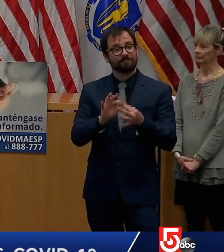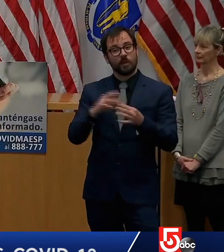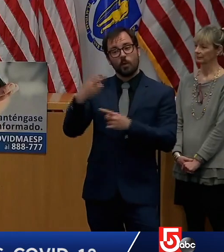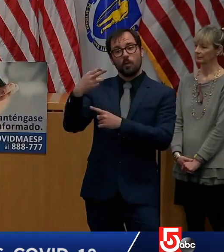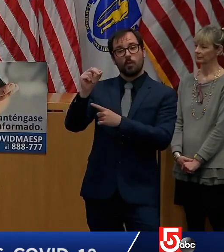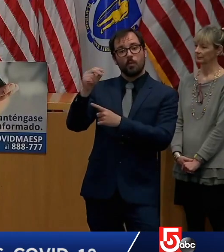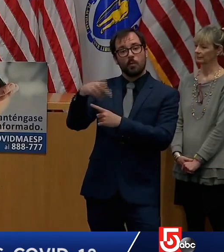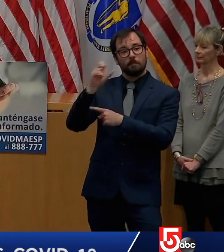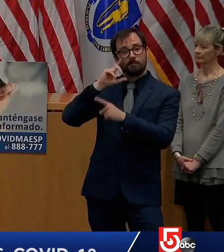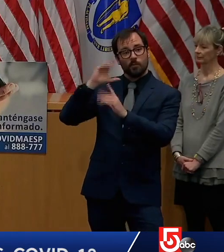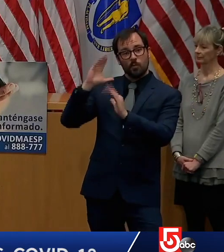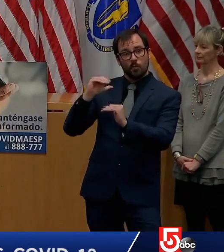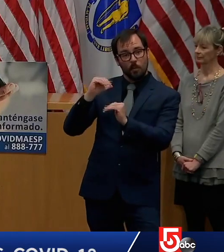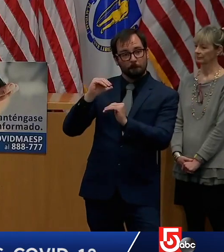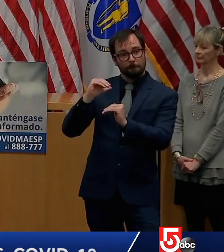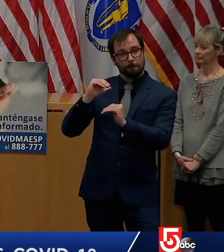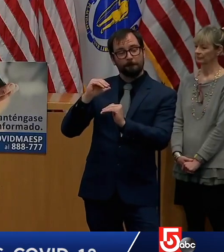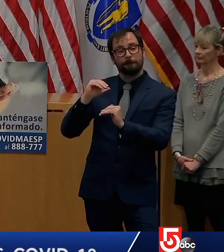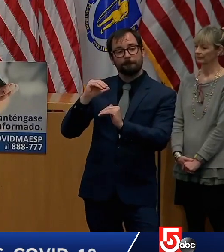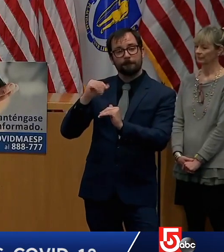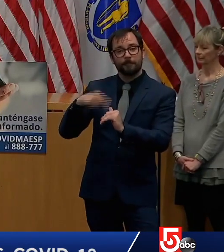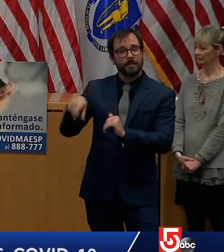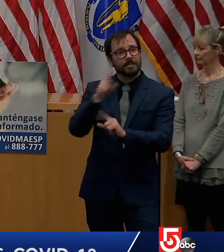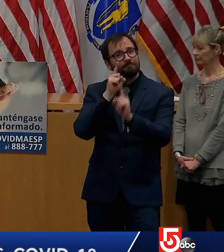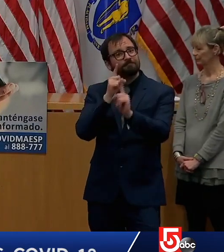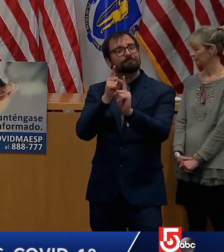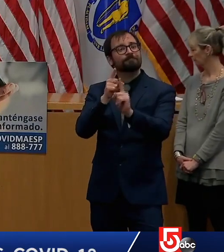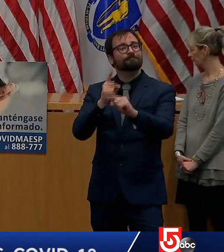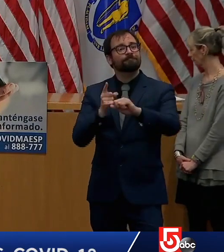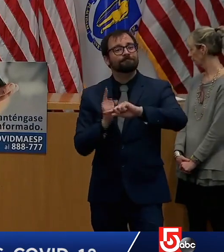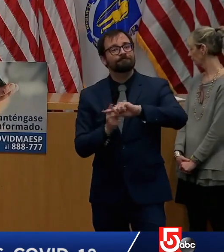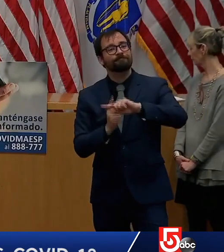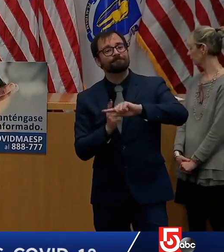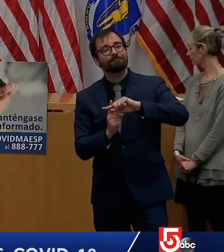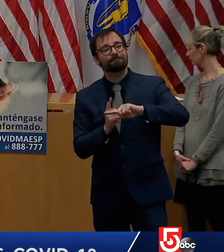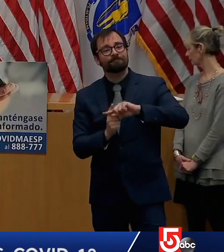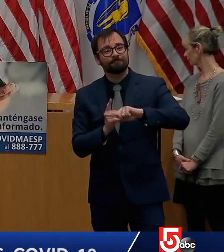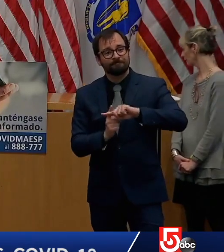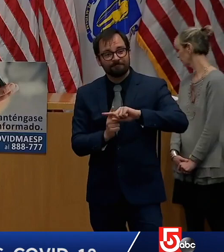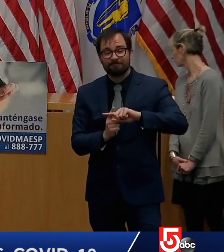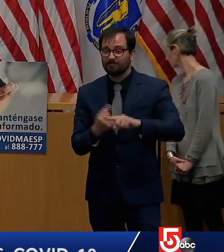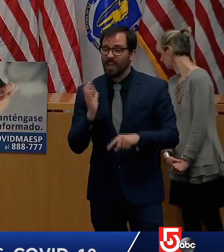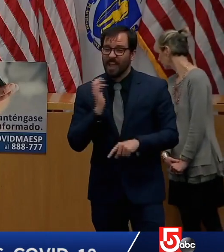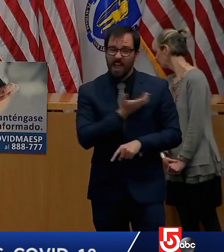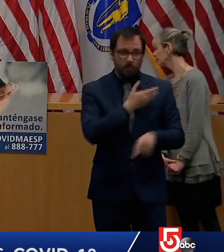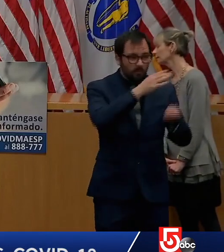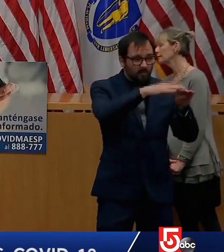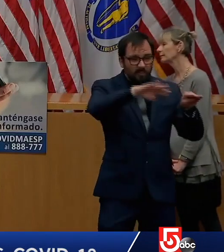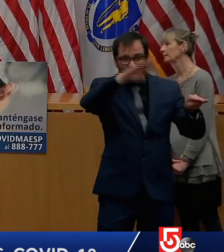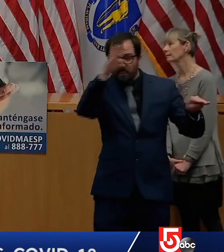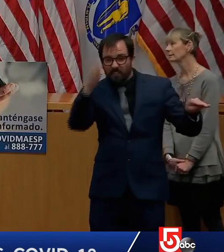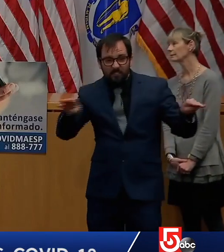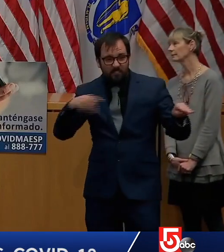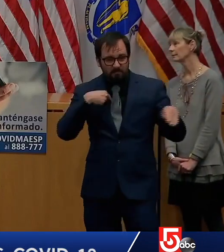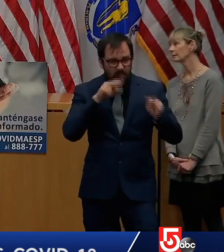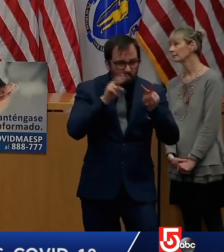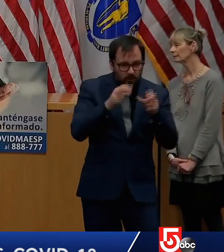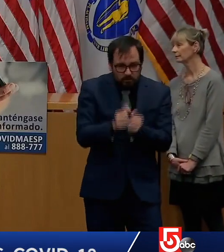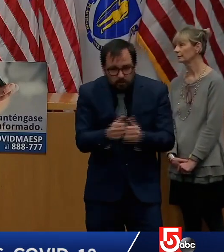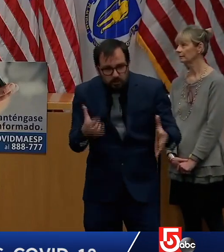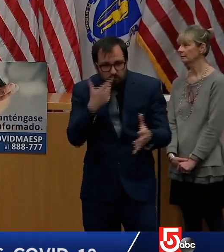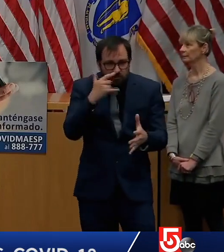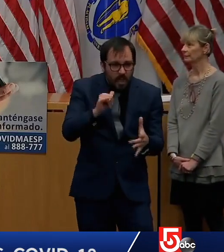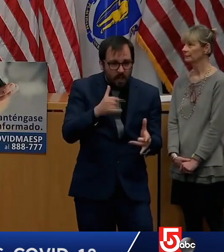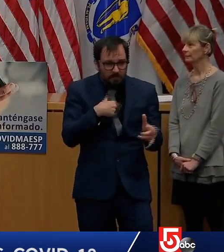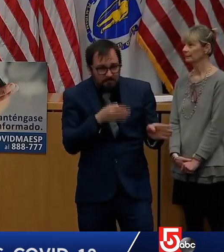modeling that was done with respect to where people thought Massachusetts would be six weeks ago or seven weeks ago when it came to